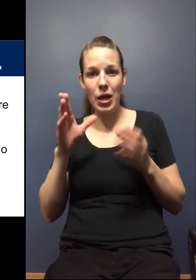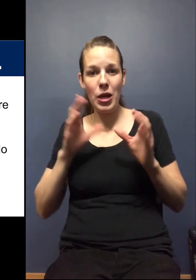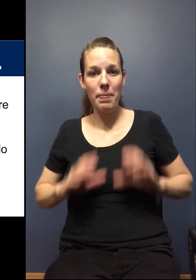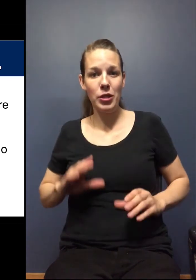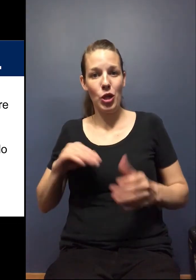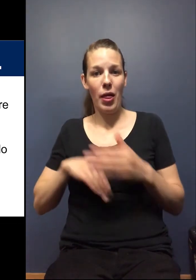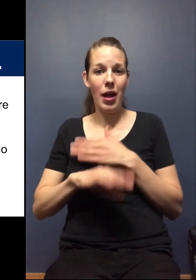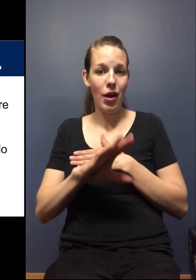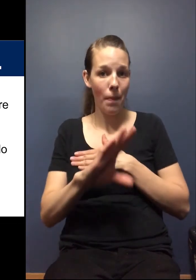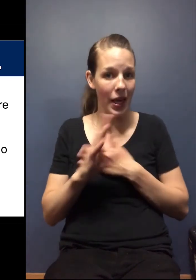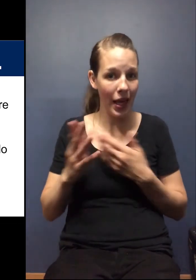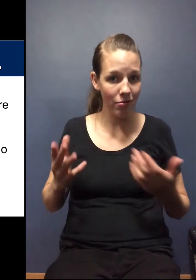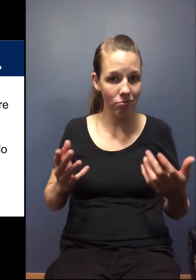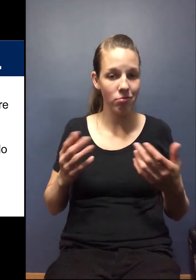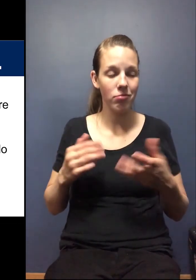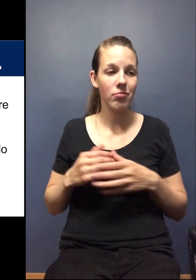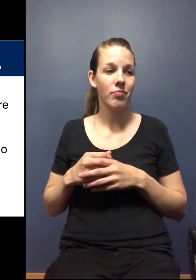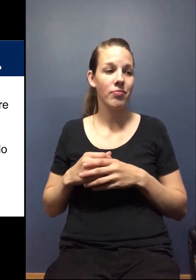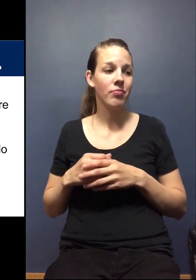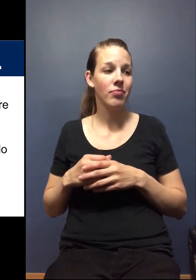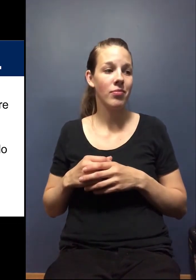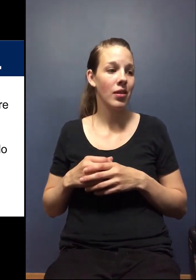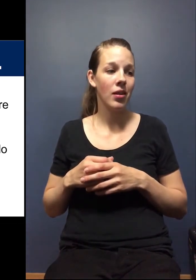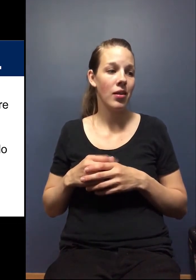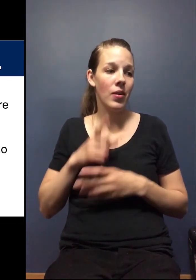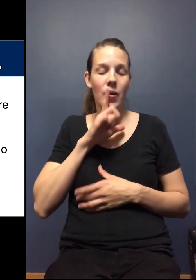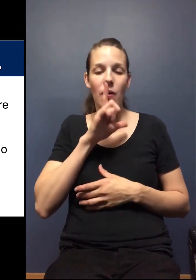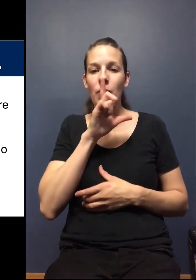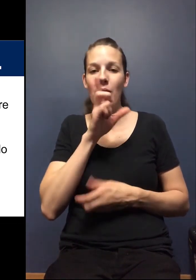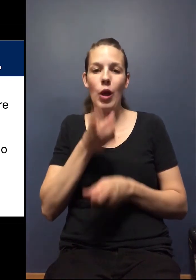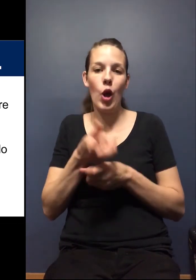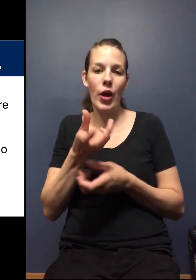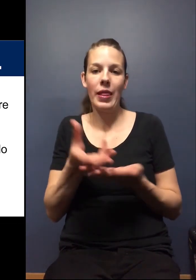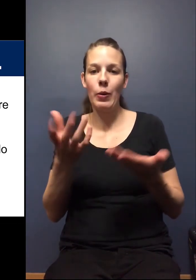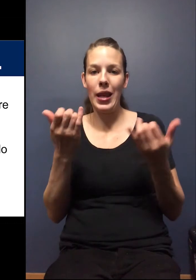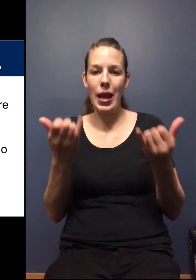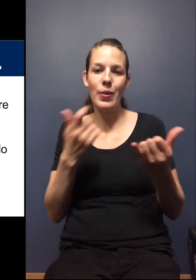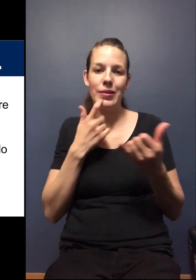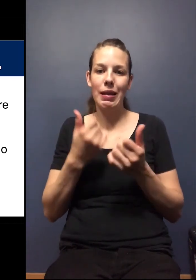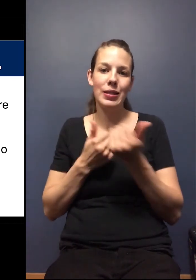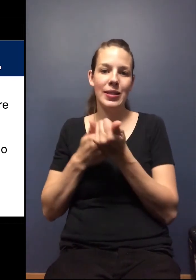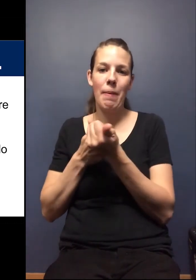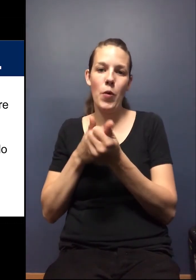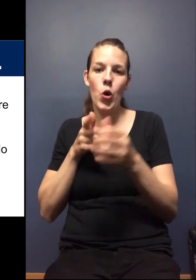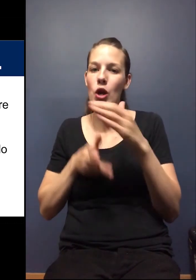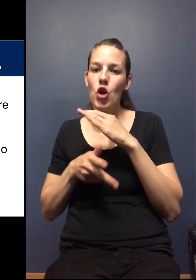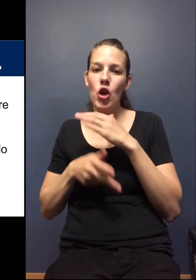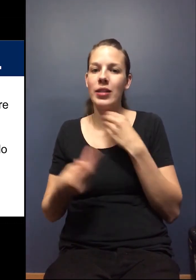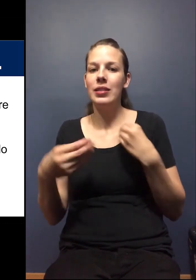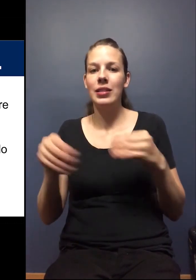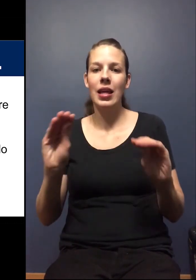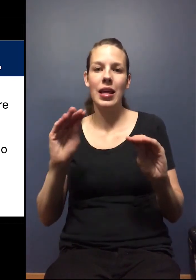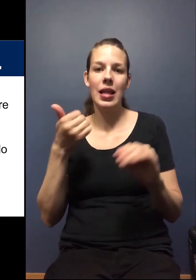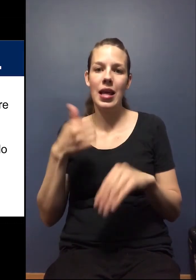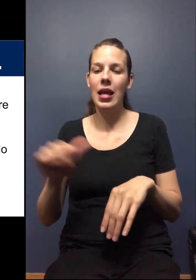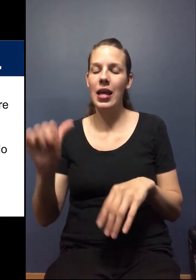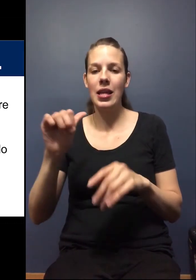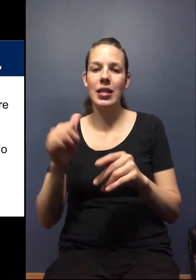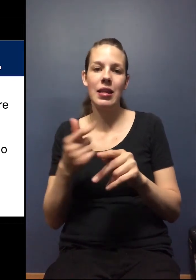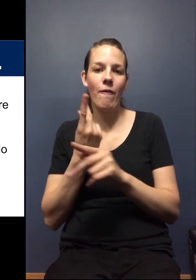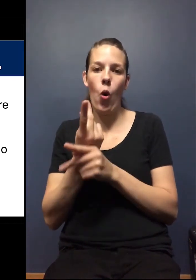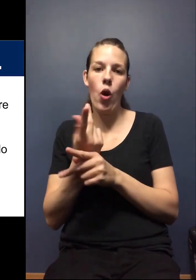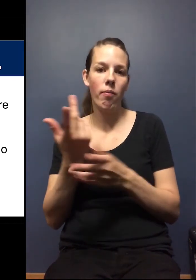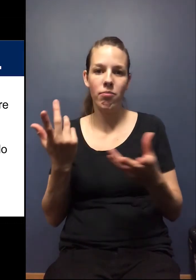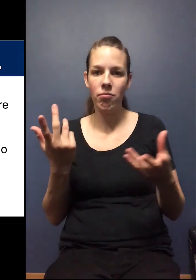customers that are coming in? Um, I, just, it's a really hard thing right now to say, I support a garage sale in any shape or form